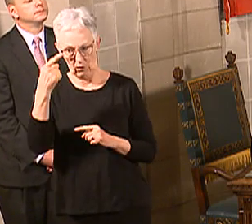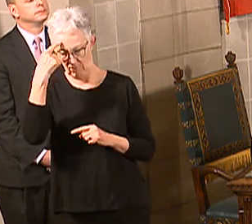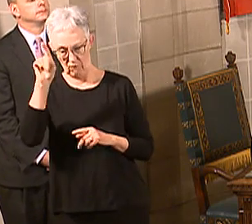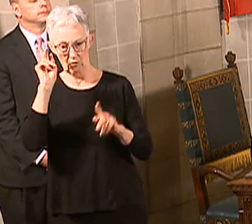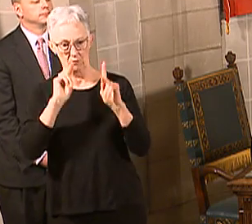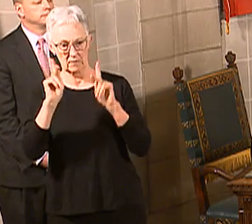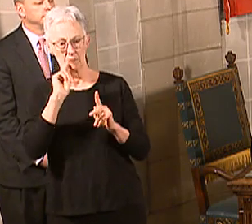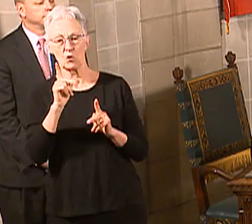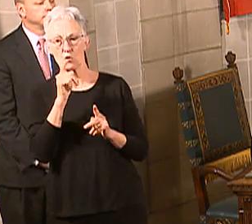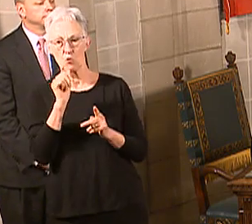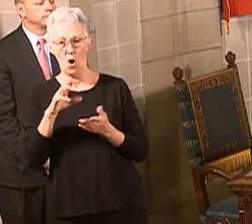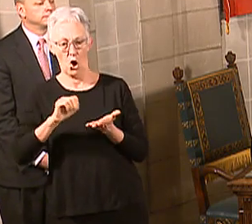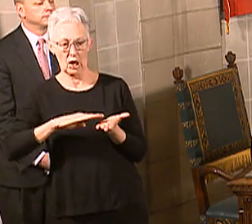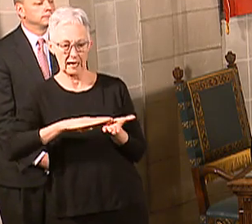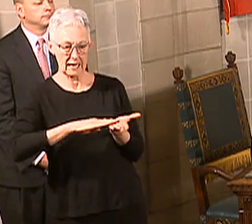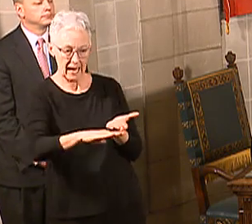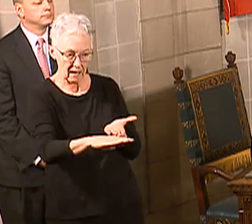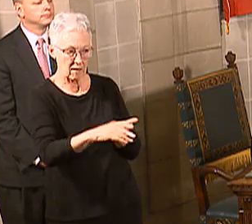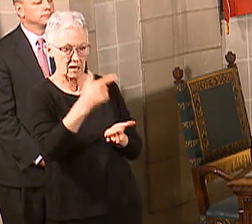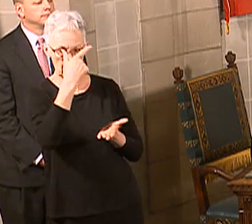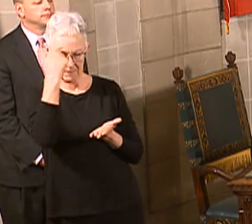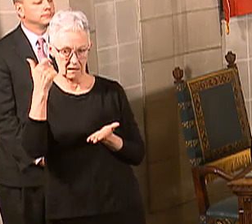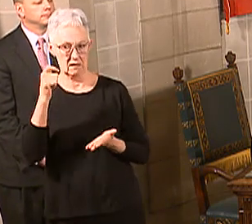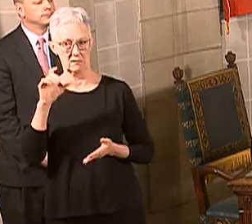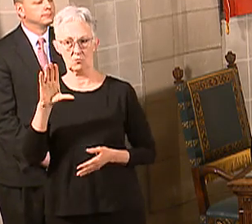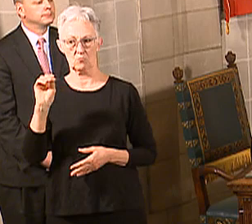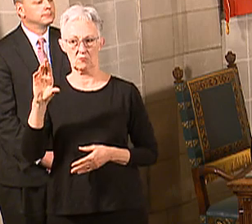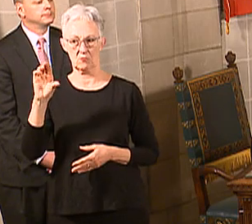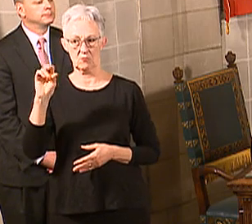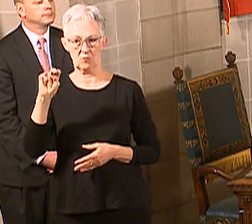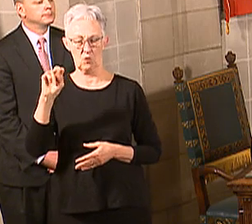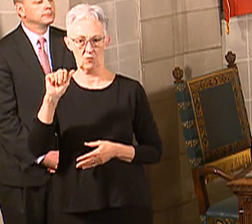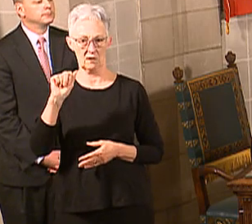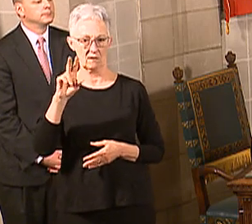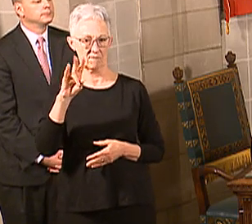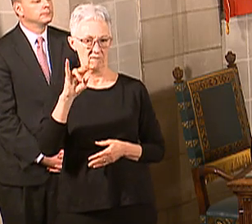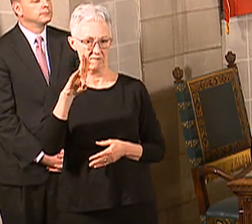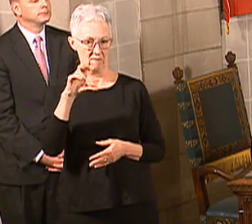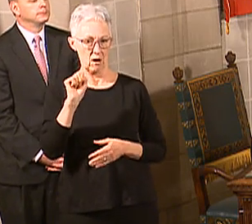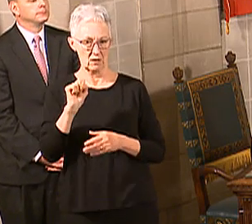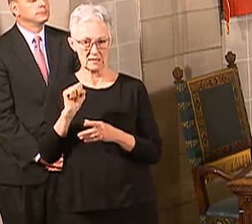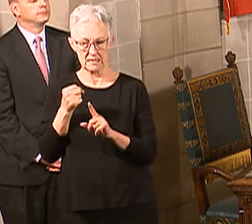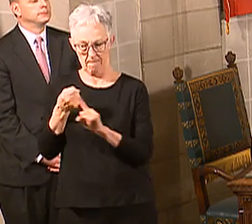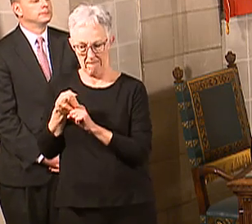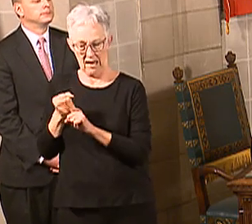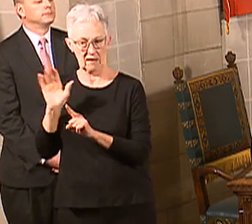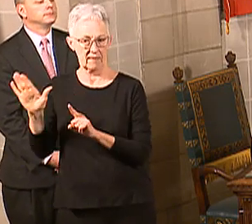off involuntarily, so I just want to make sure we're addressing that specifically.